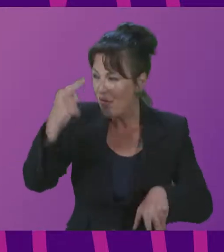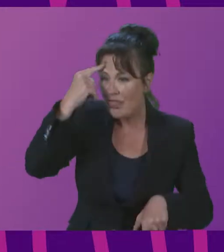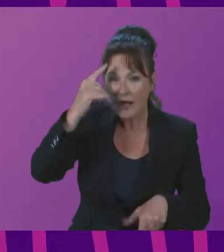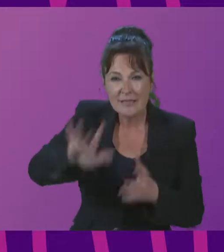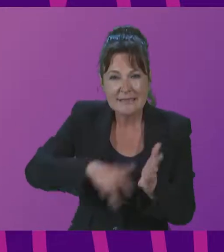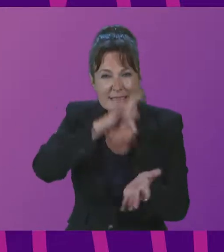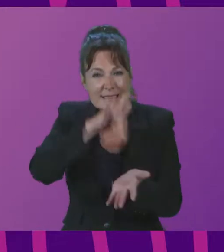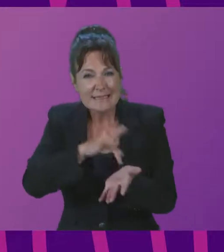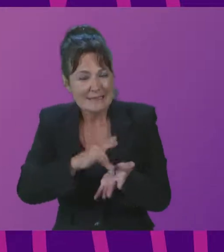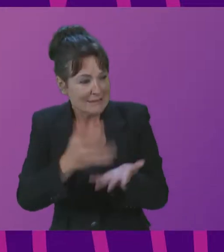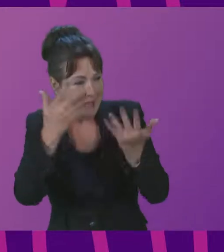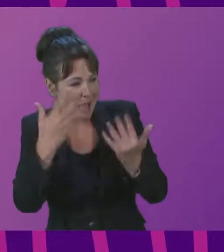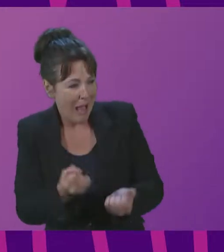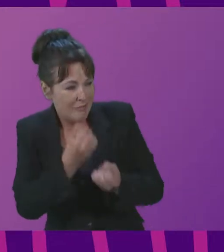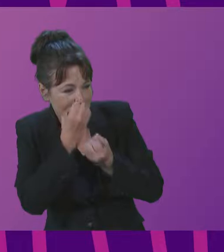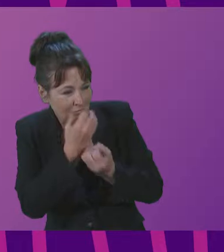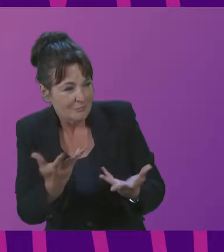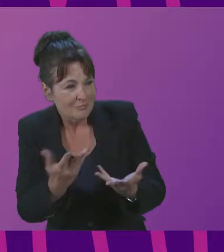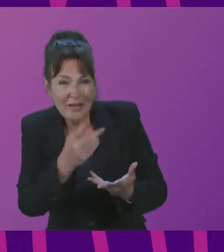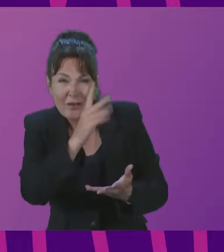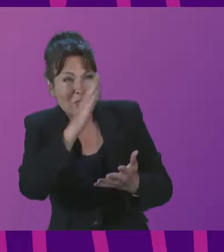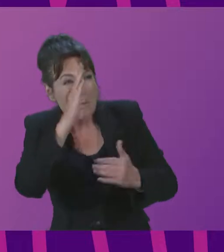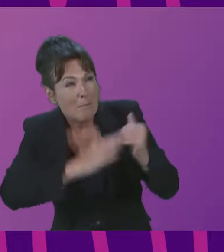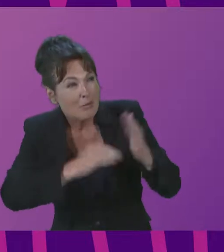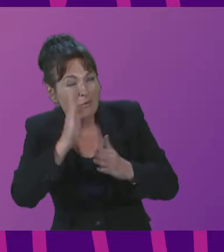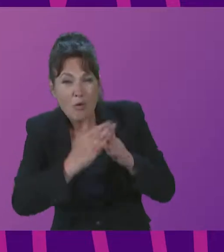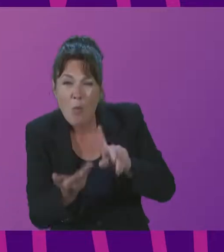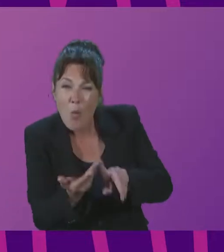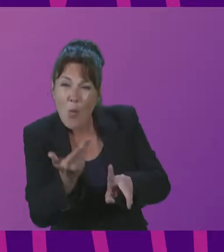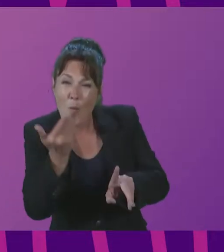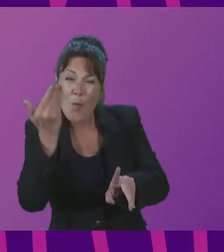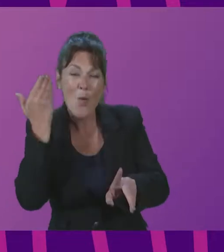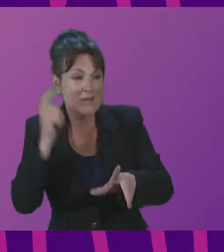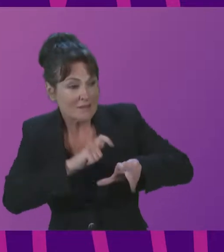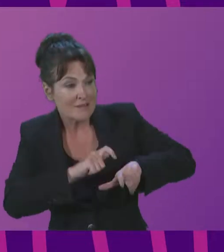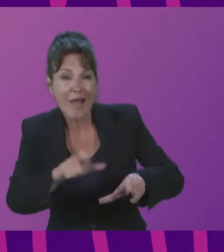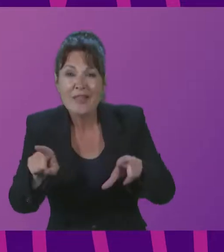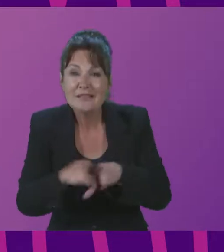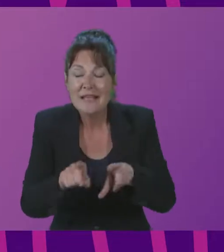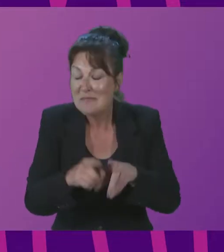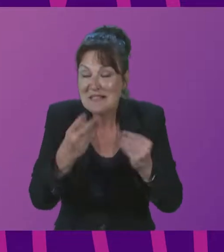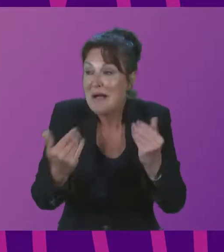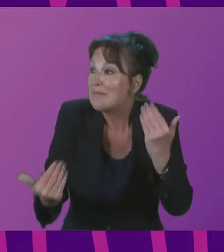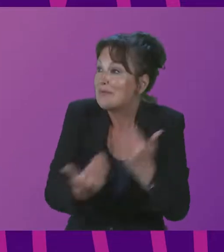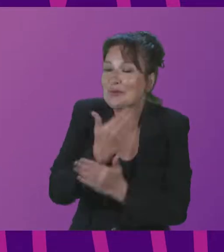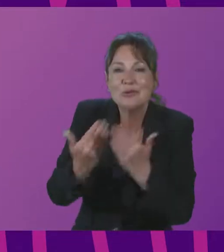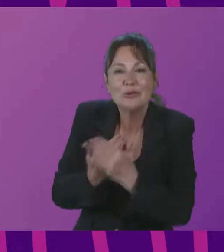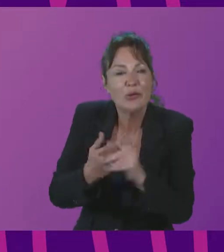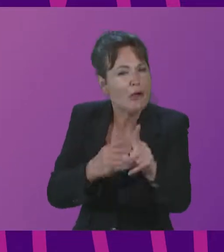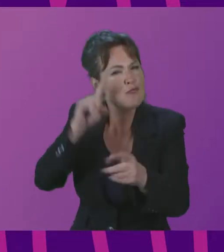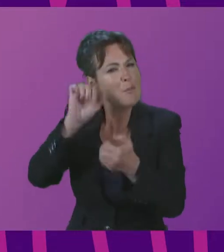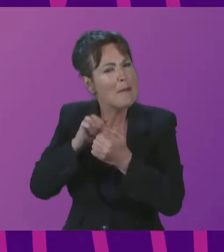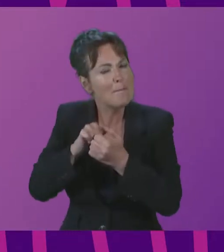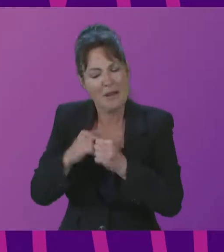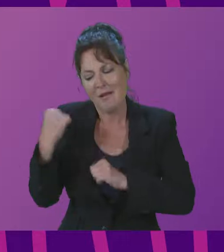cities in flux, cities in time as much as space. And a reminder of Patrick Geddes again of treating citizens